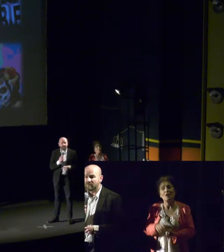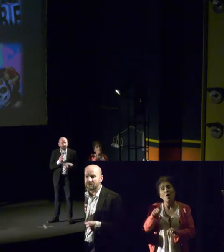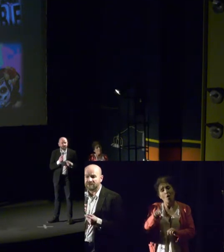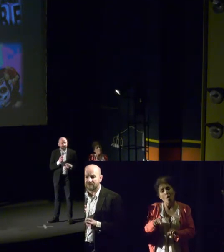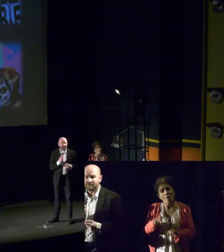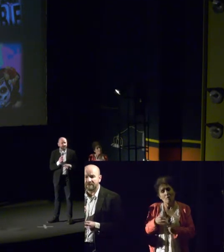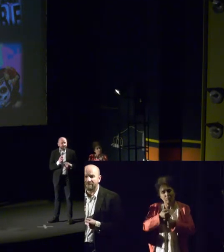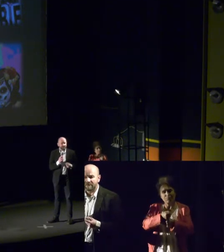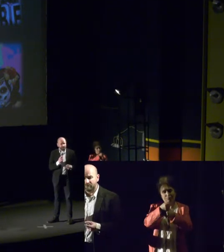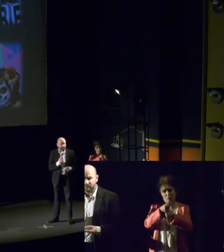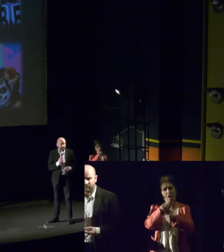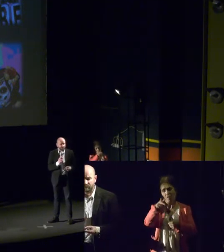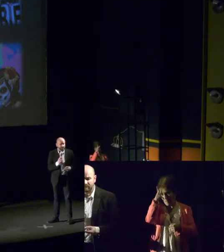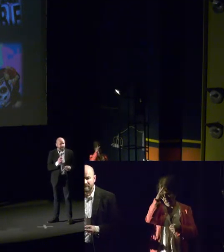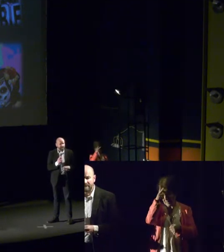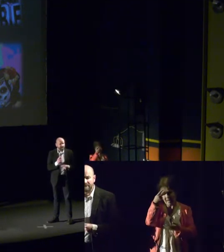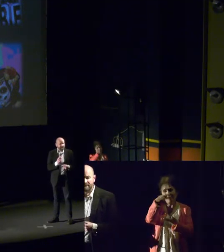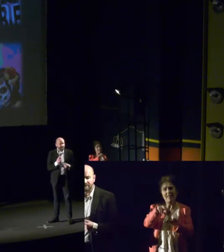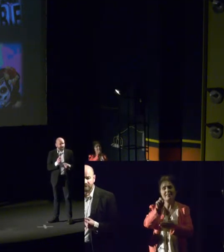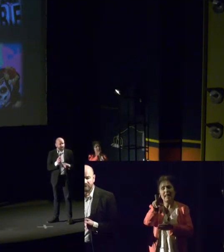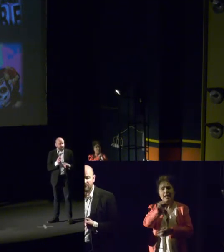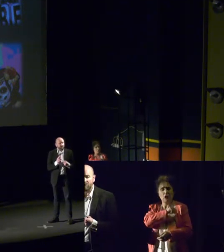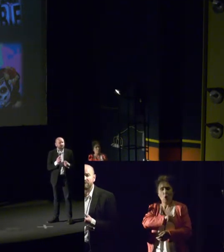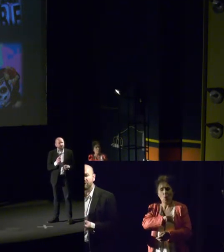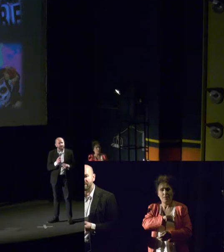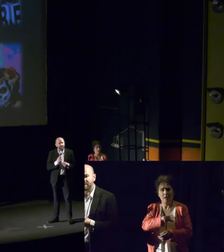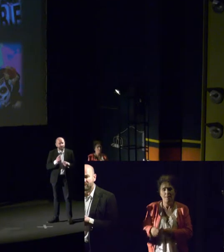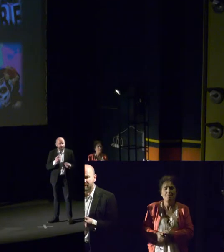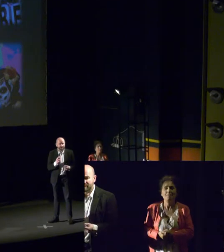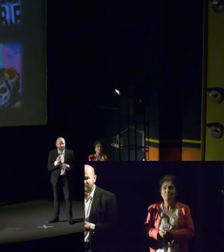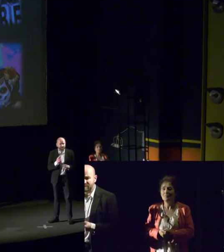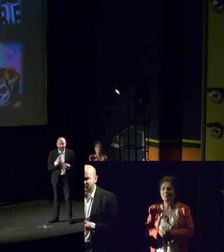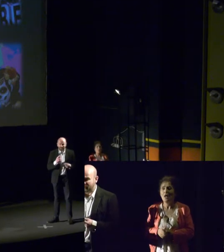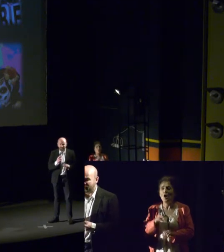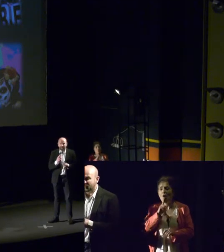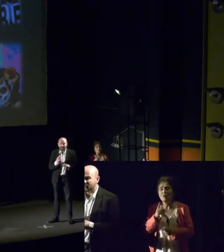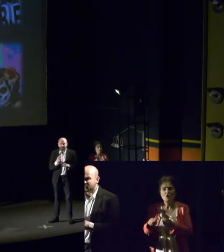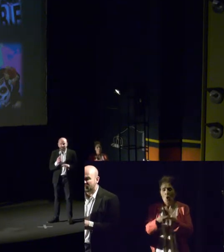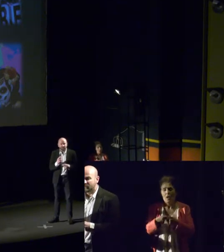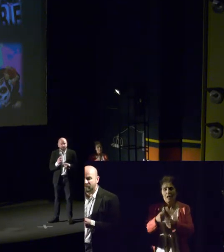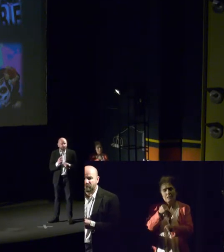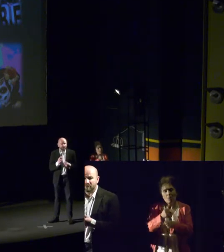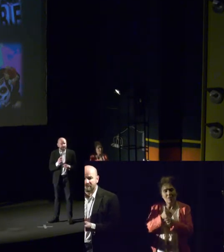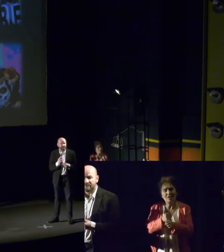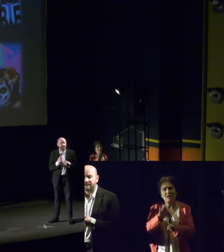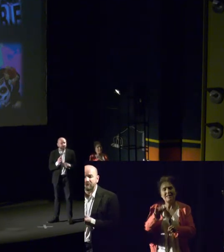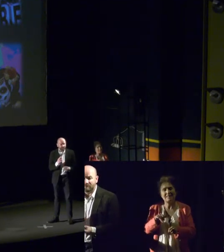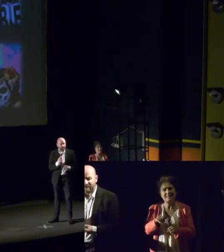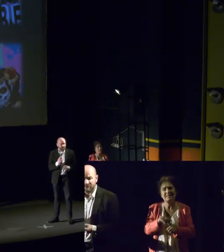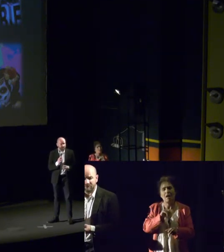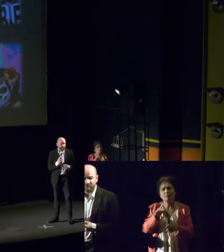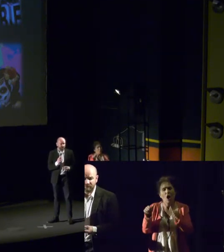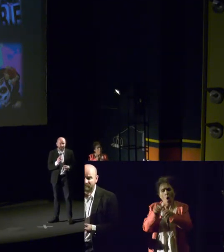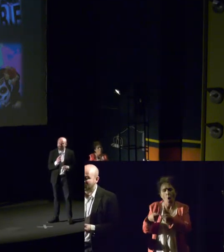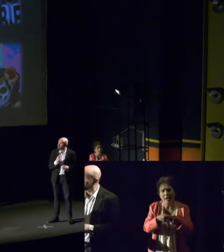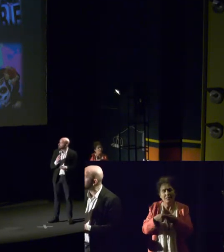the emergence of La Manif pour Tous. It was a homophobic organization that emerged to protest the equal